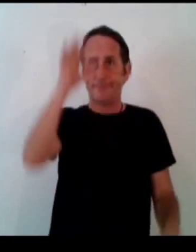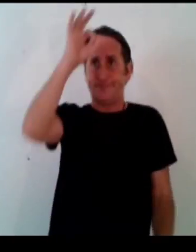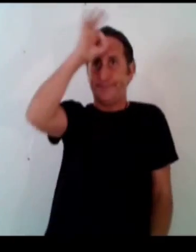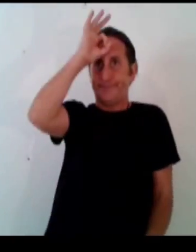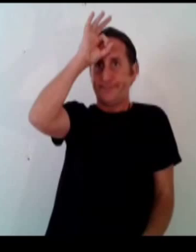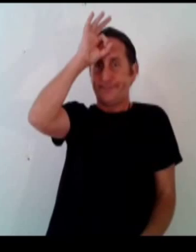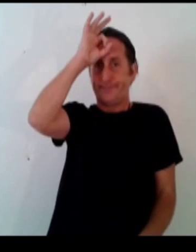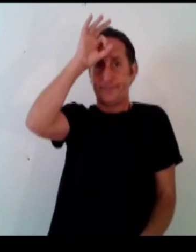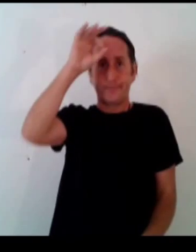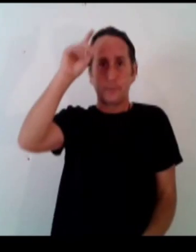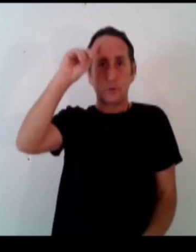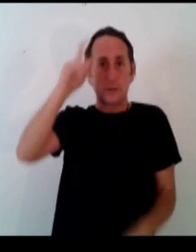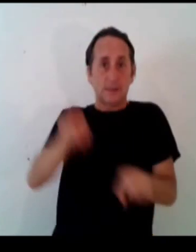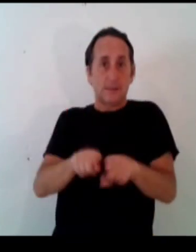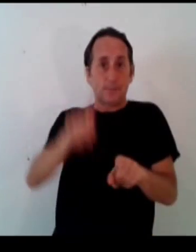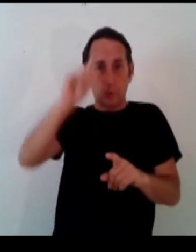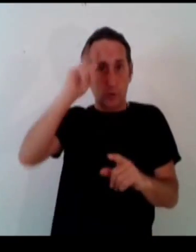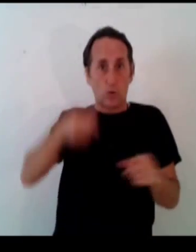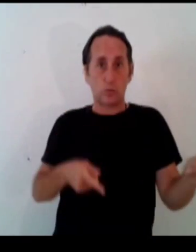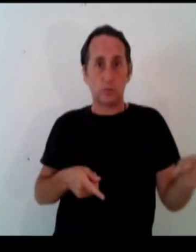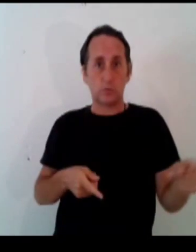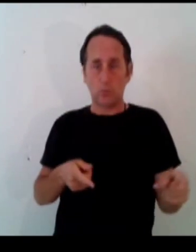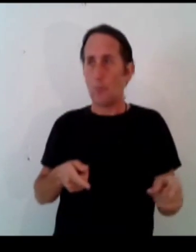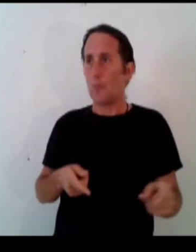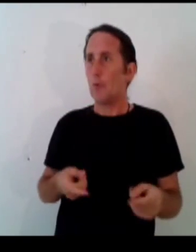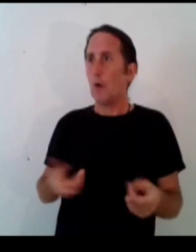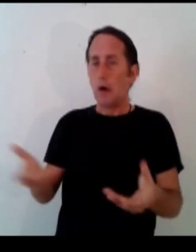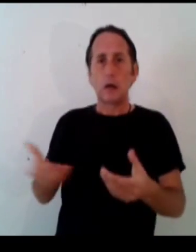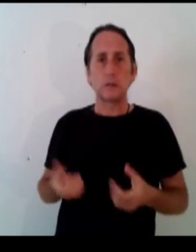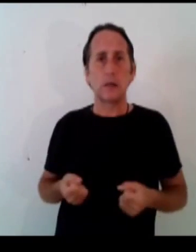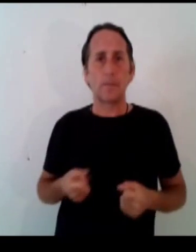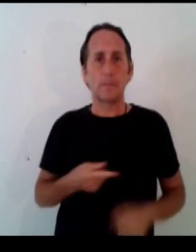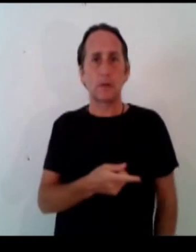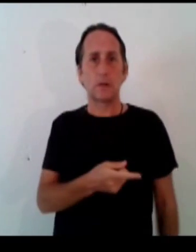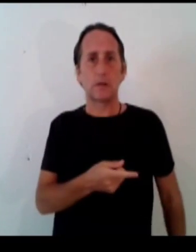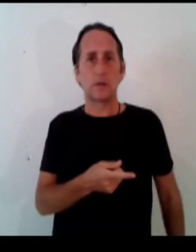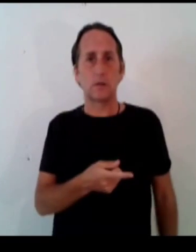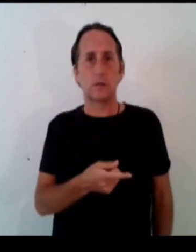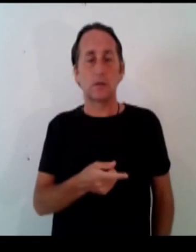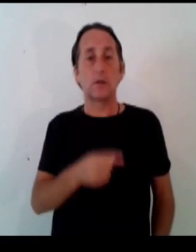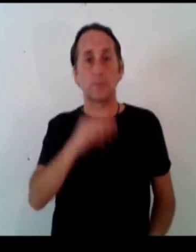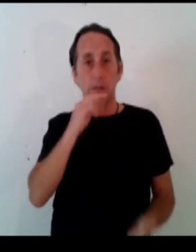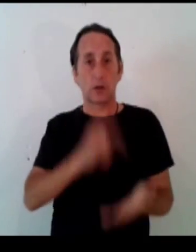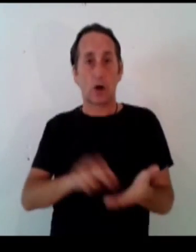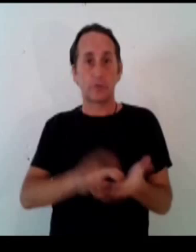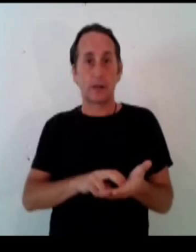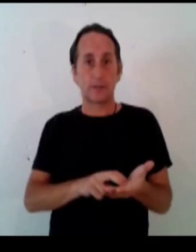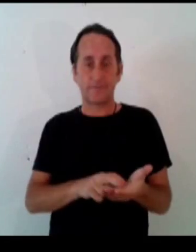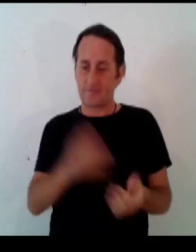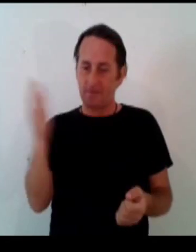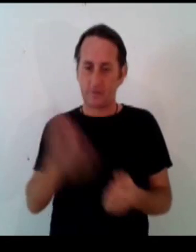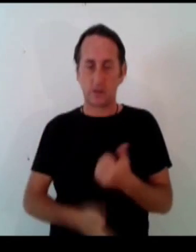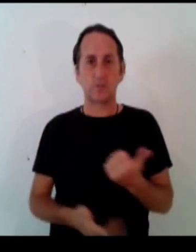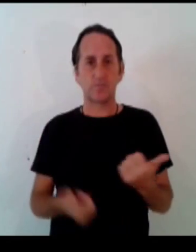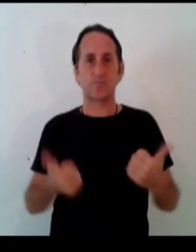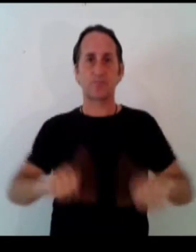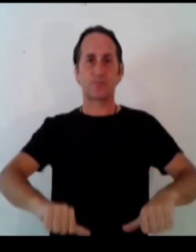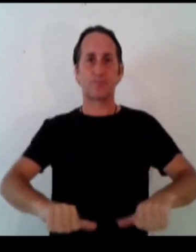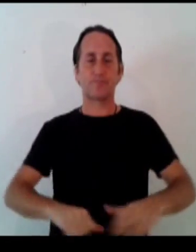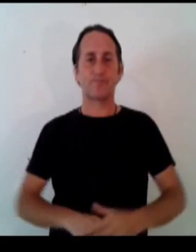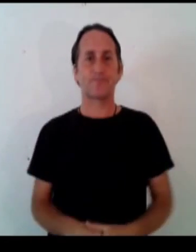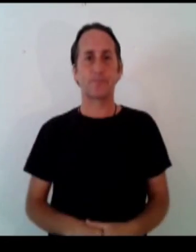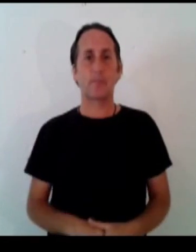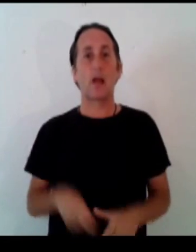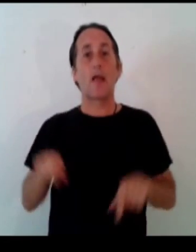is none the wiser either they will accept that and so the contract is complete